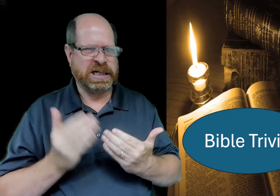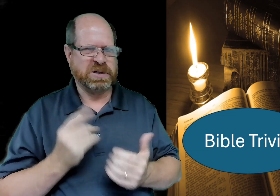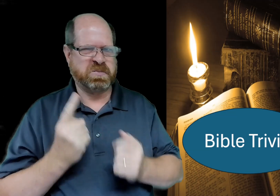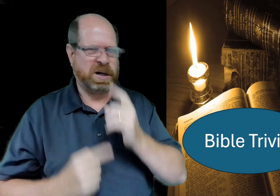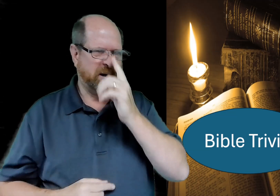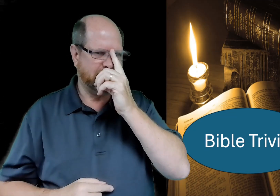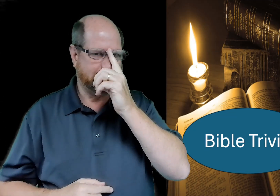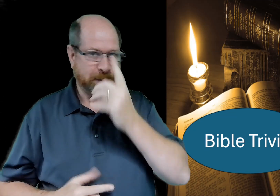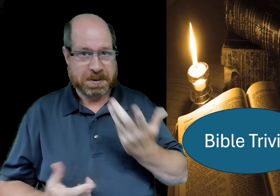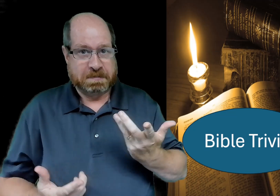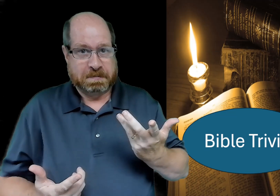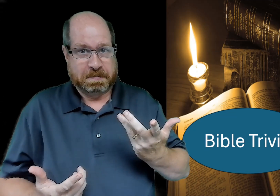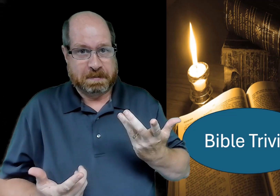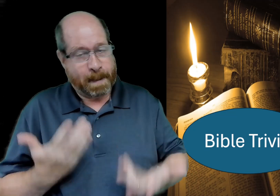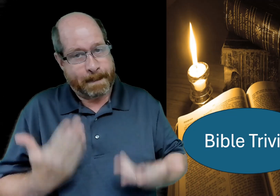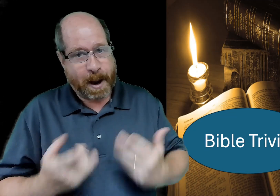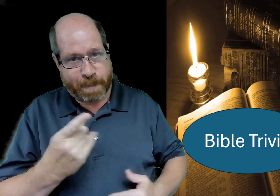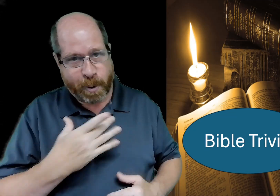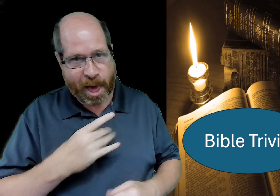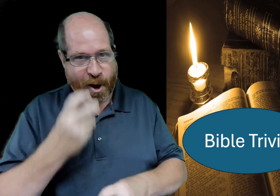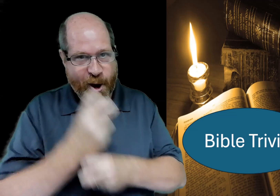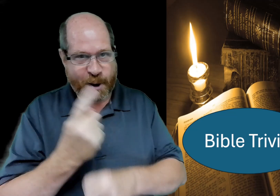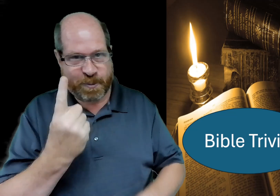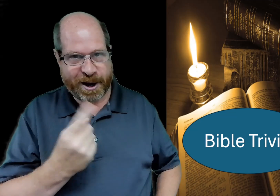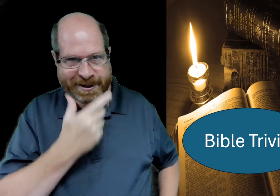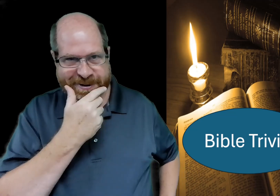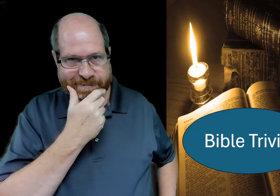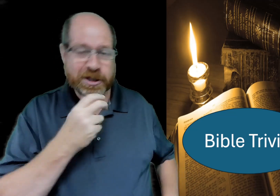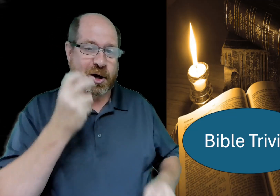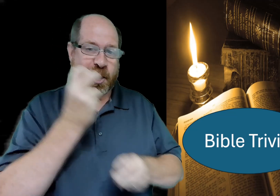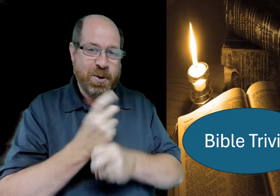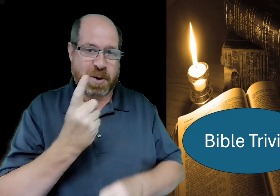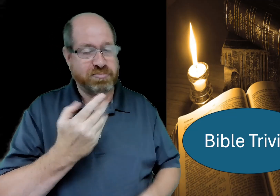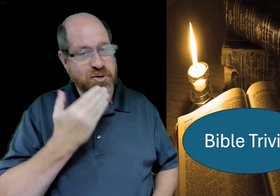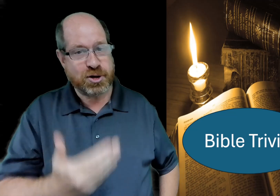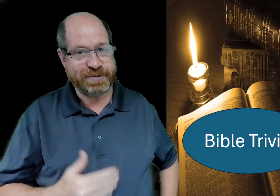is this an easy one maybe or maybe you'll like a hard one instead